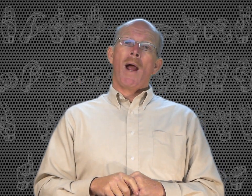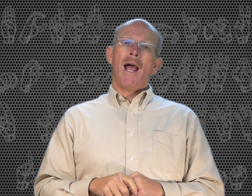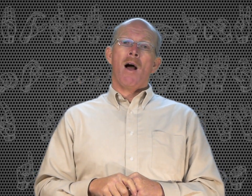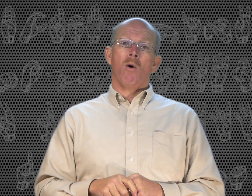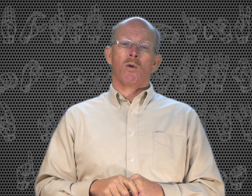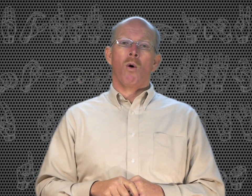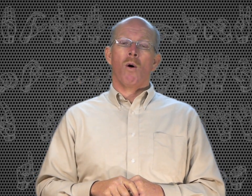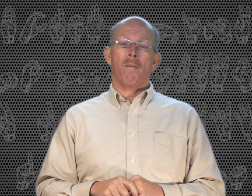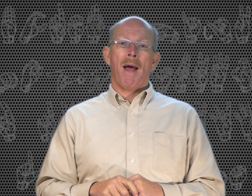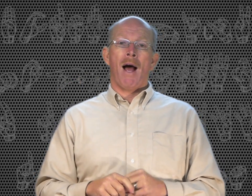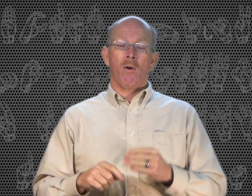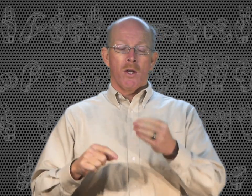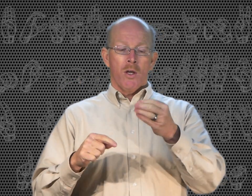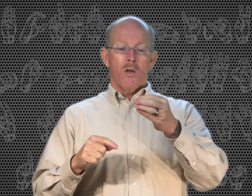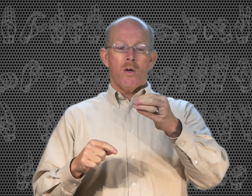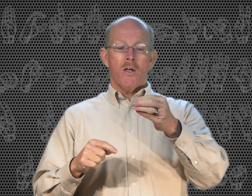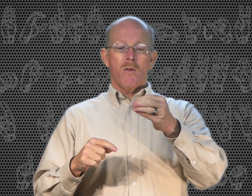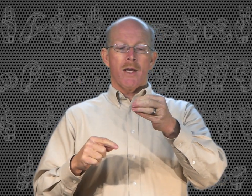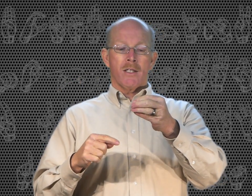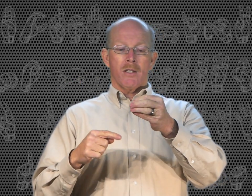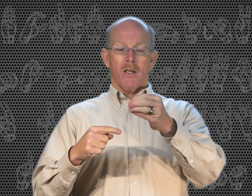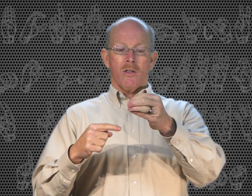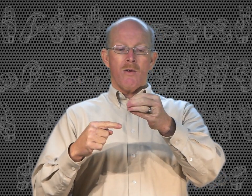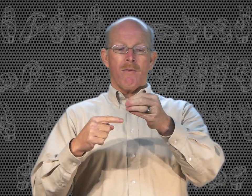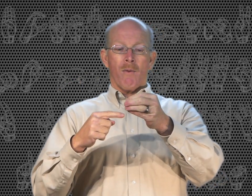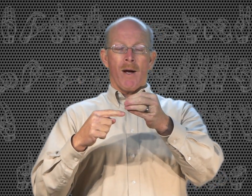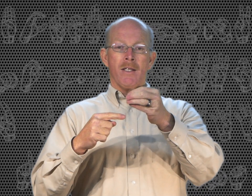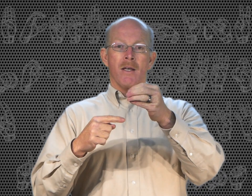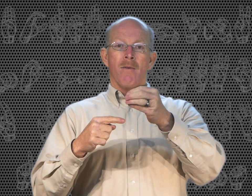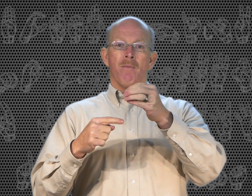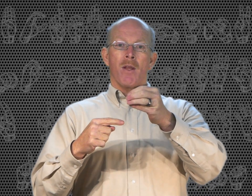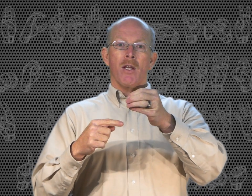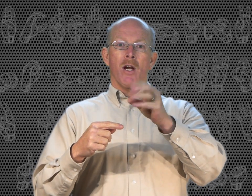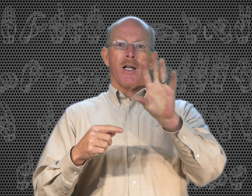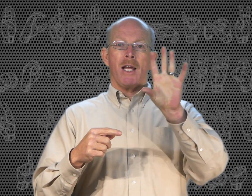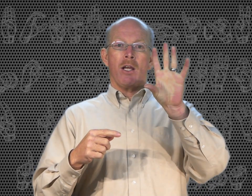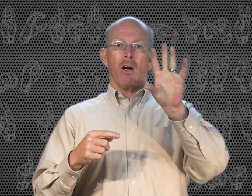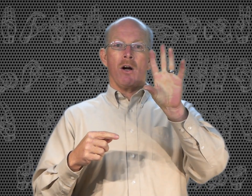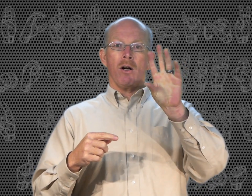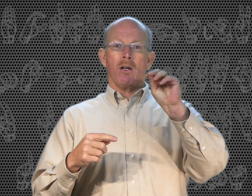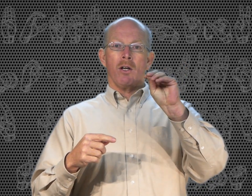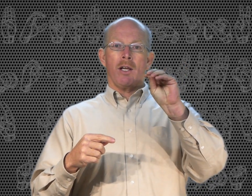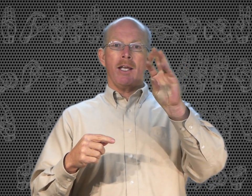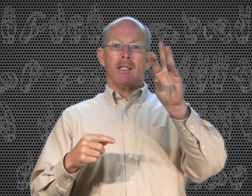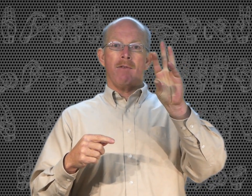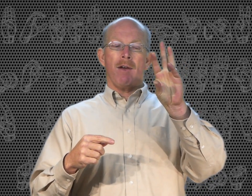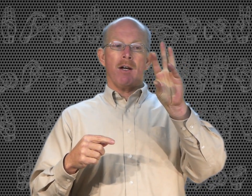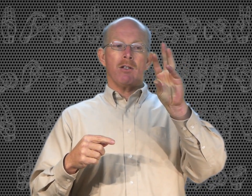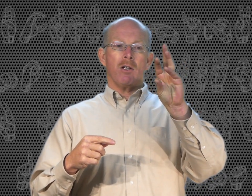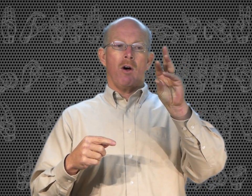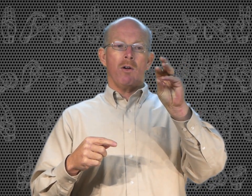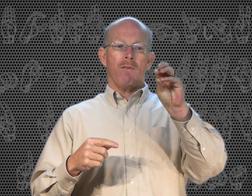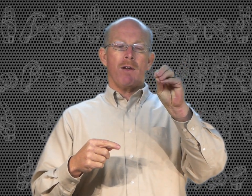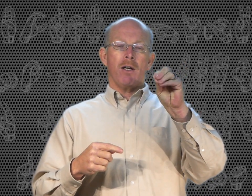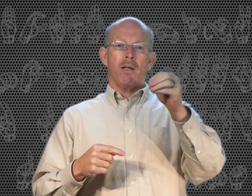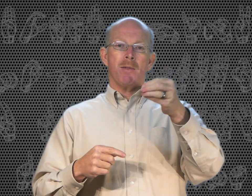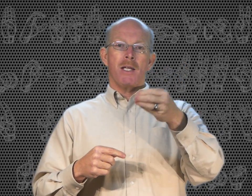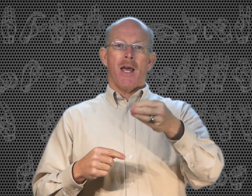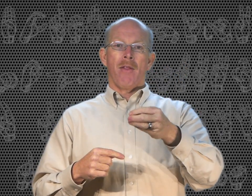Around, or about. You can do this two different ways. You're going to take your kissy fingers, all your fingertips together,